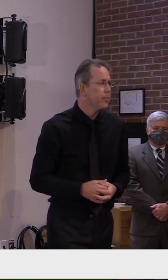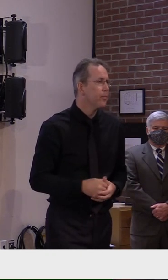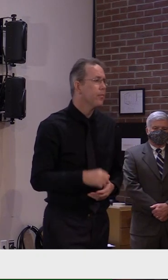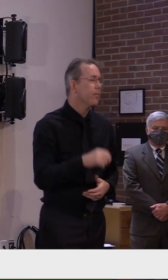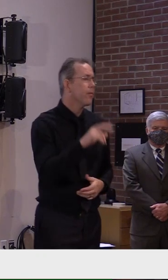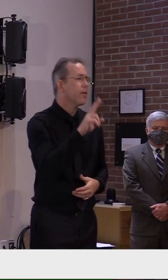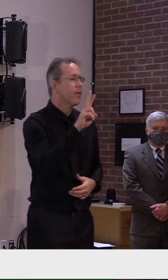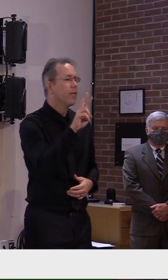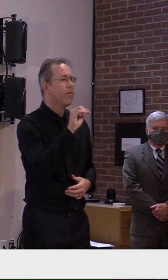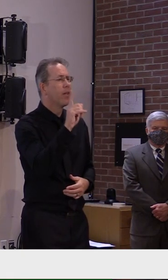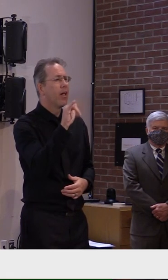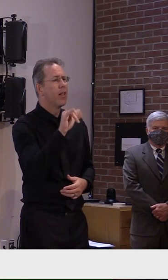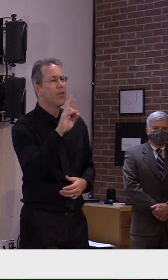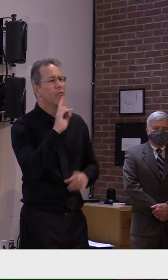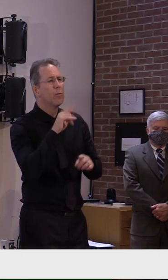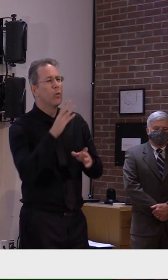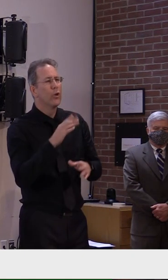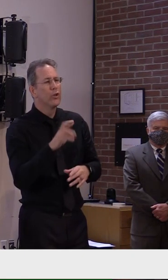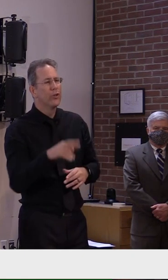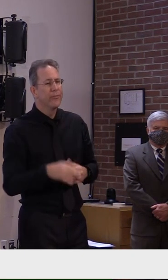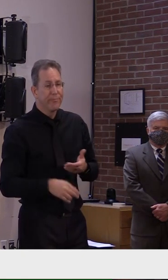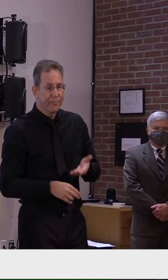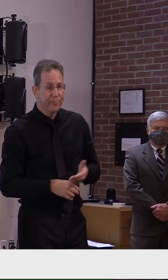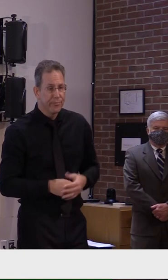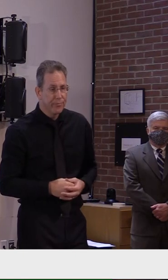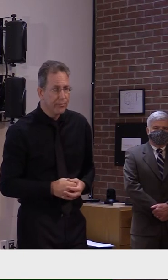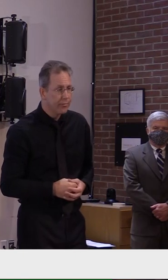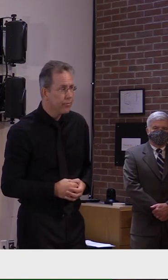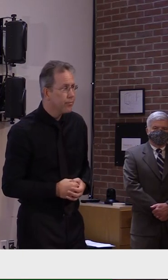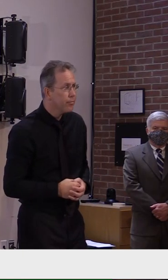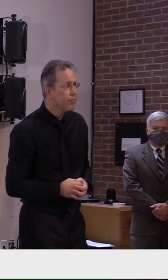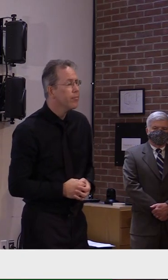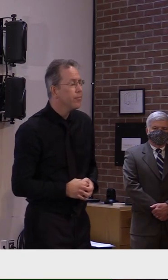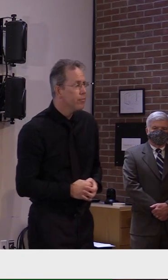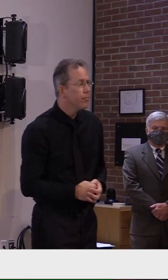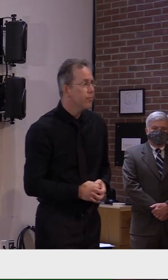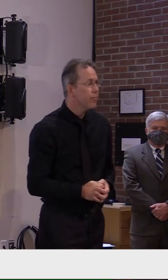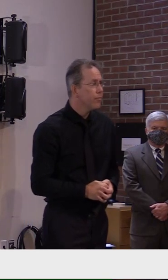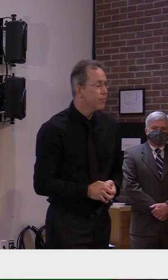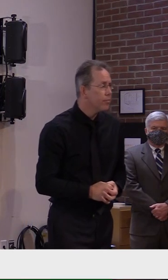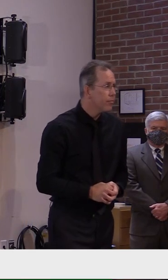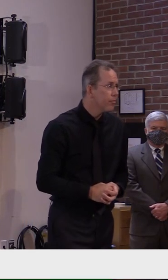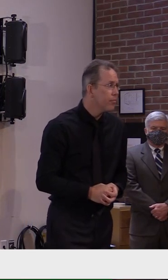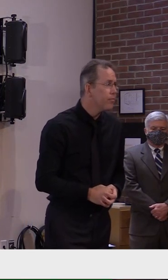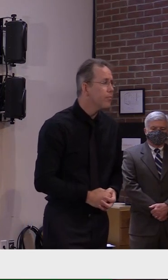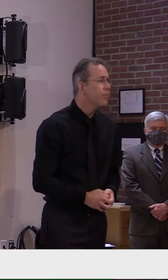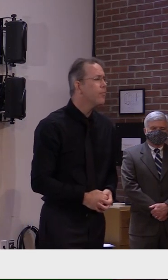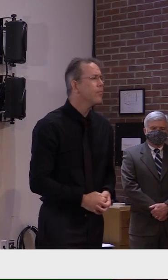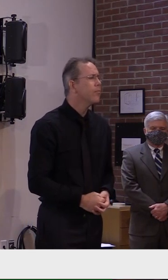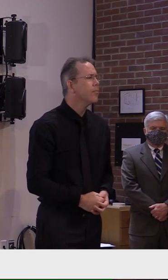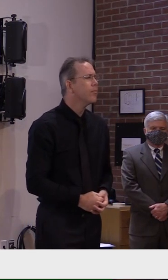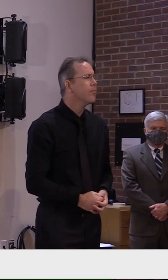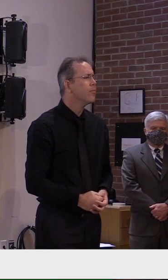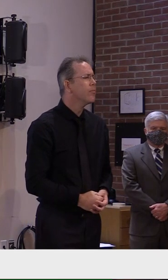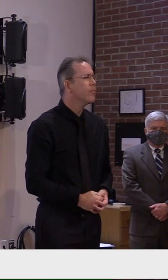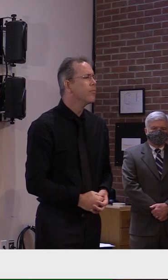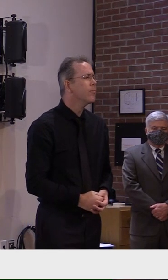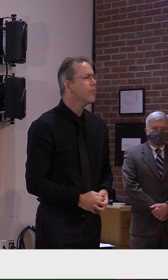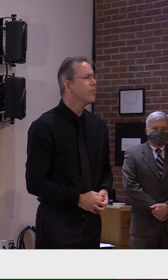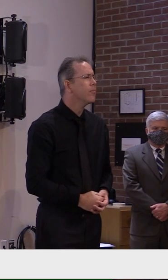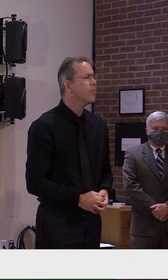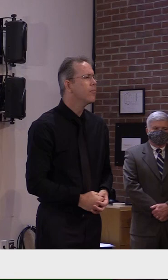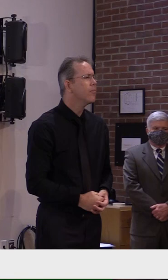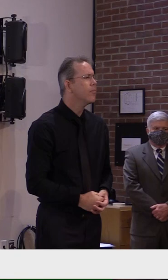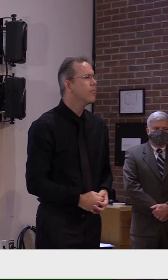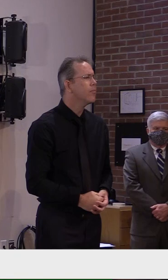Good afternoon. In our community, a local retail and delivery business had at least one employee diagnosed with COVID recently. And there was